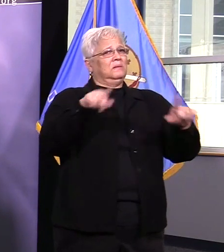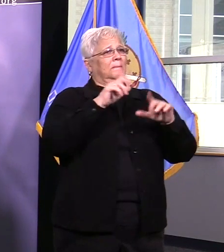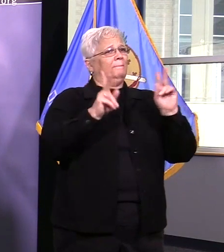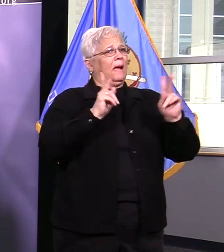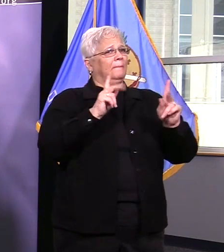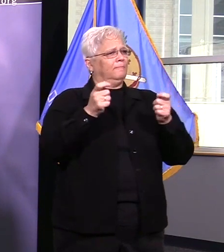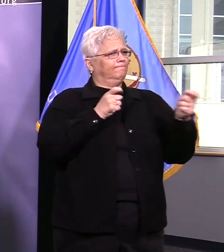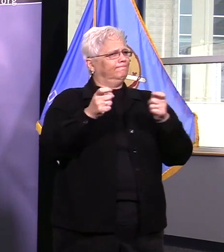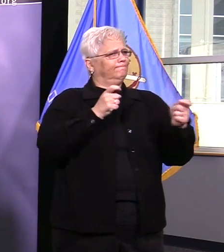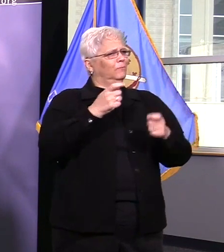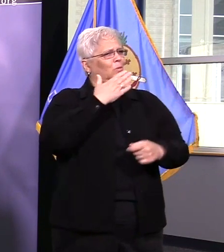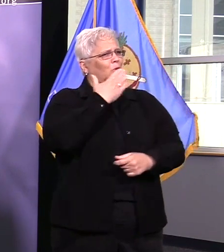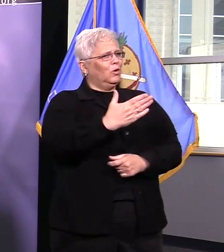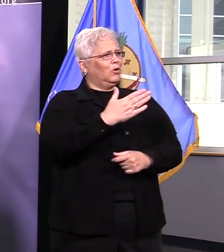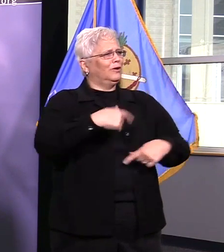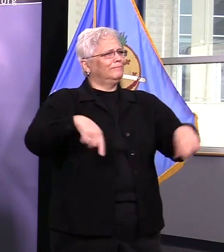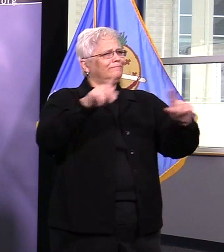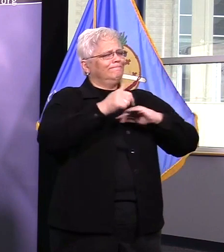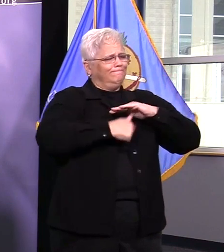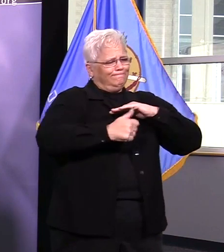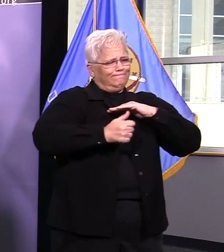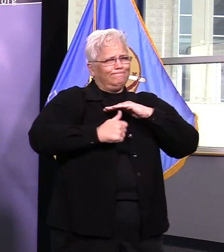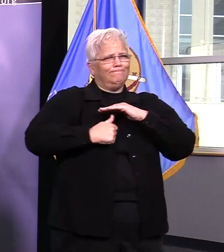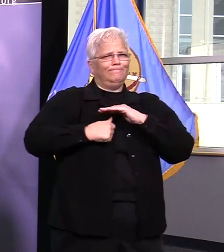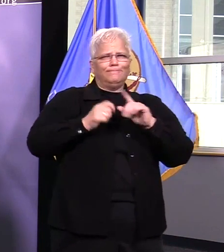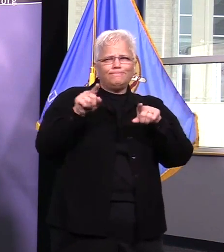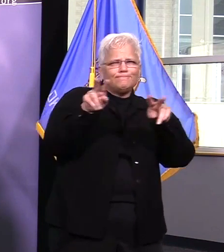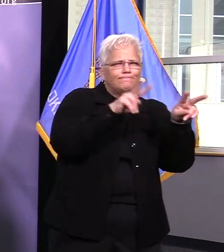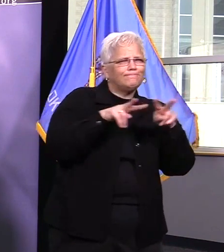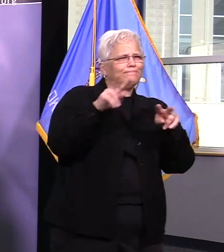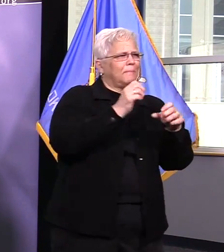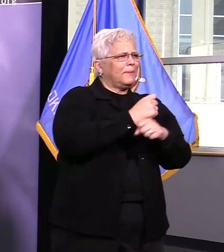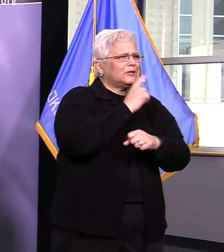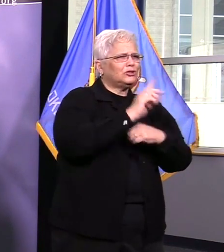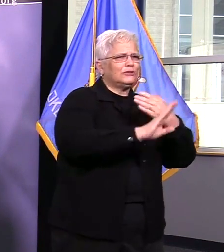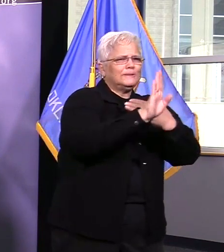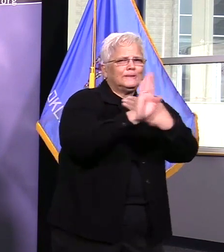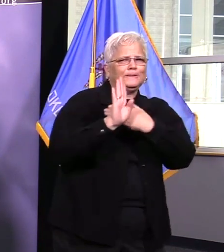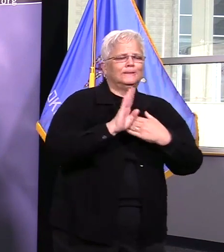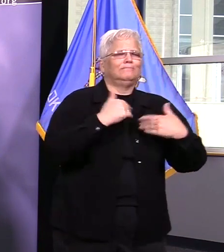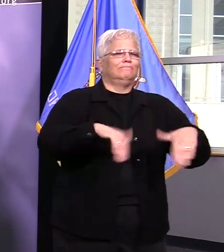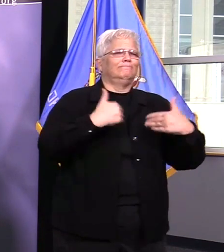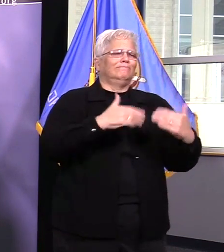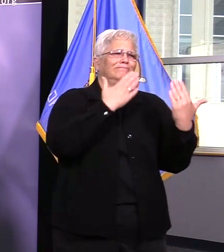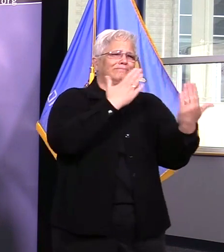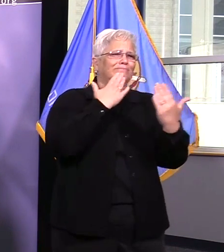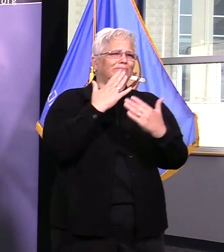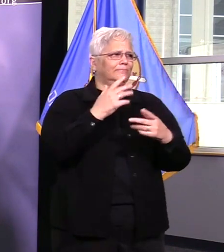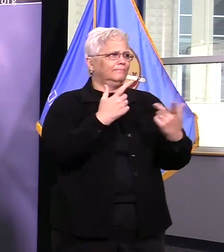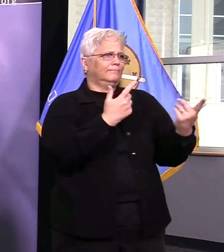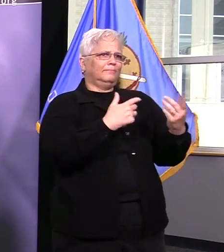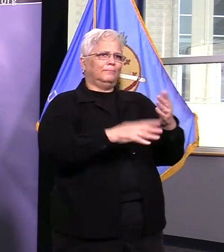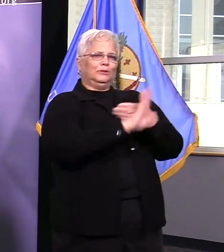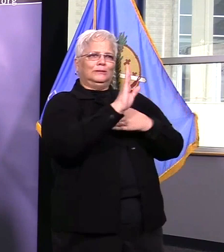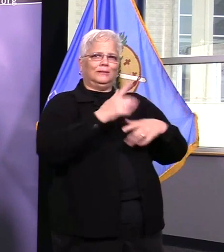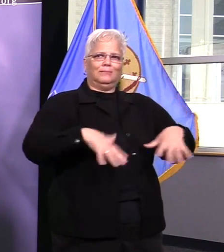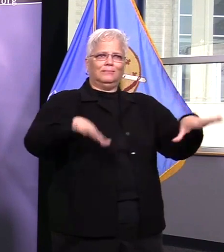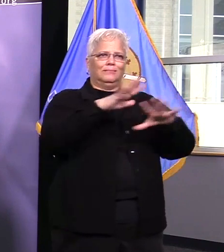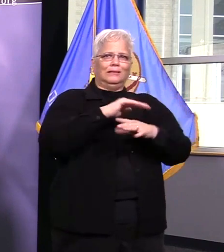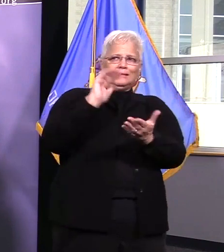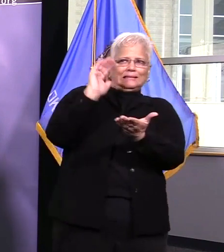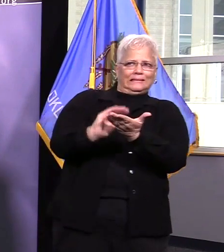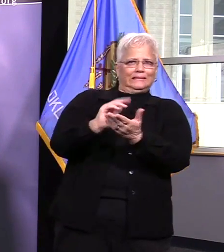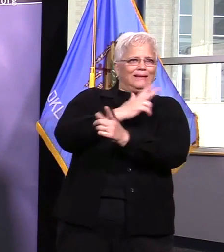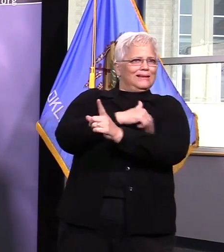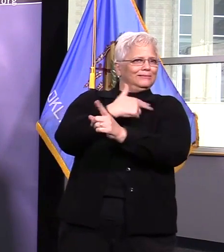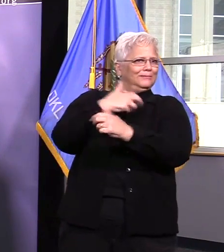that we have a lot of experience with we've never had to do this in the history of our city and we know that there's a lot that we can be doing to